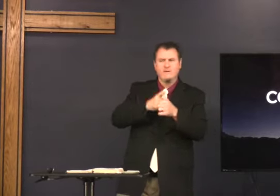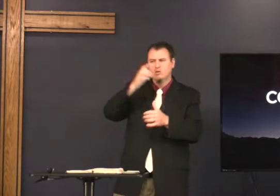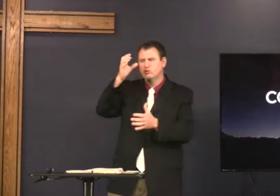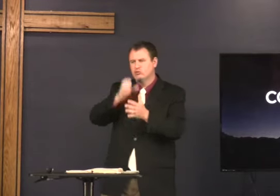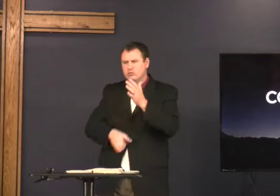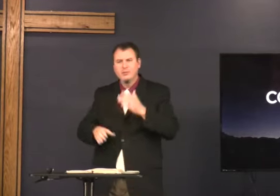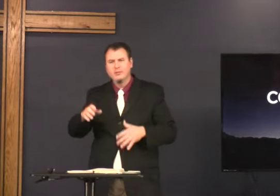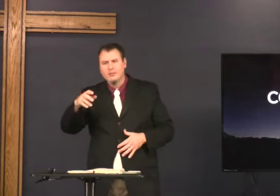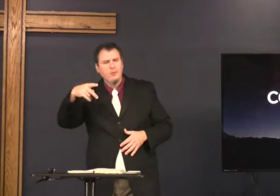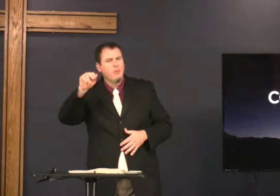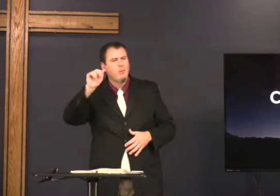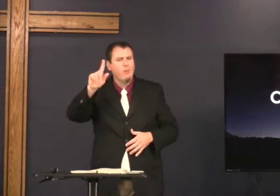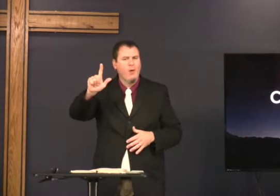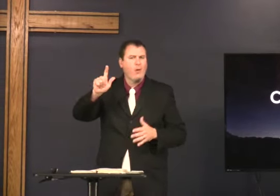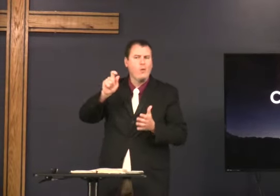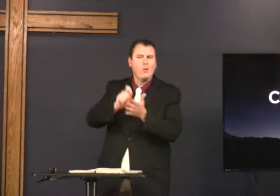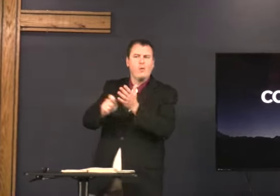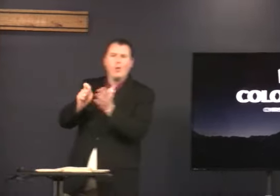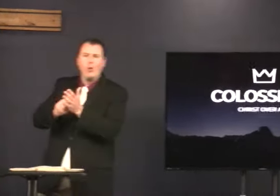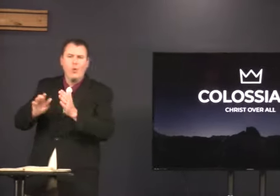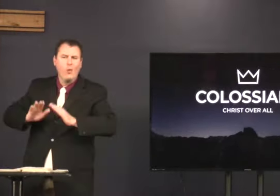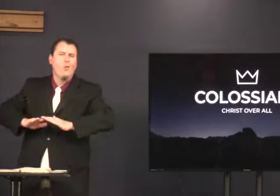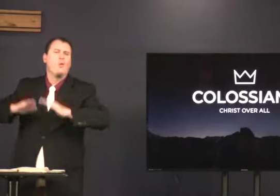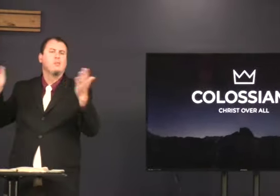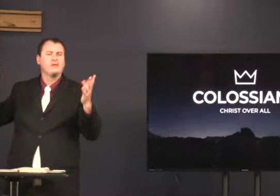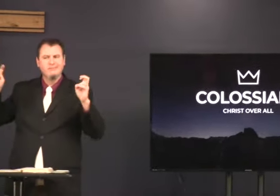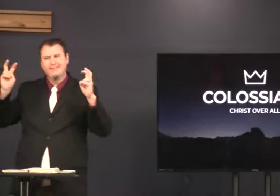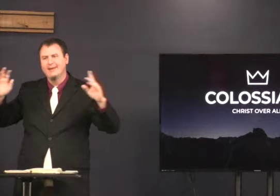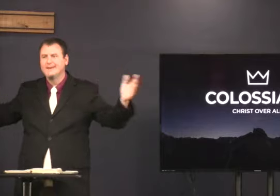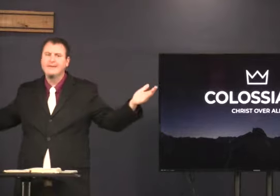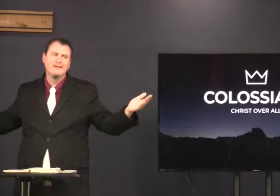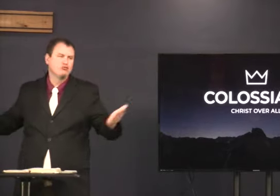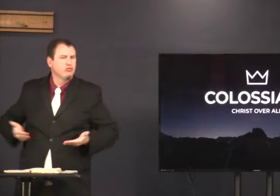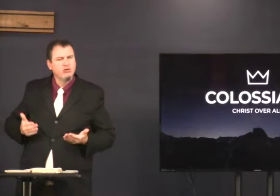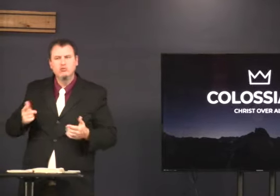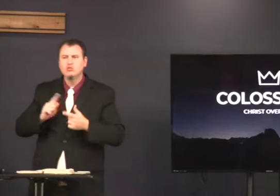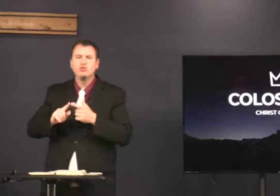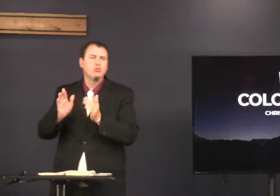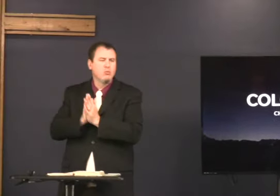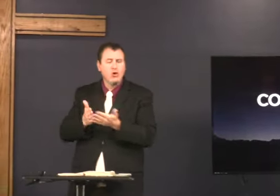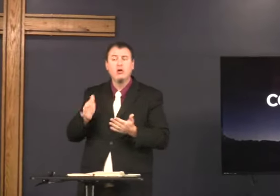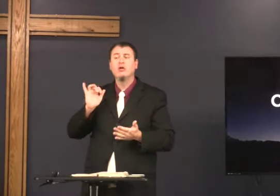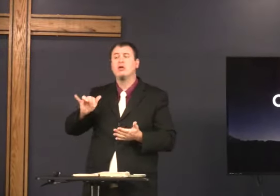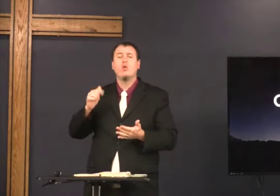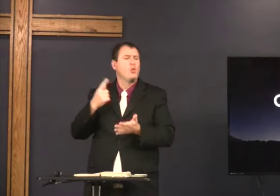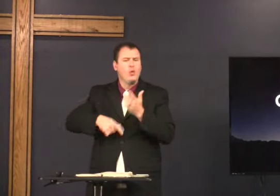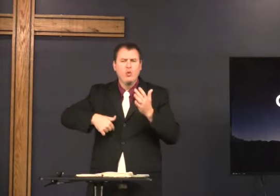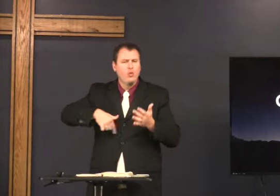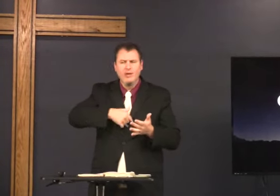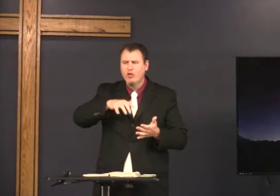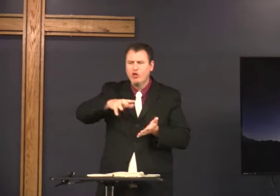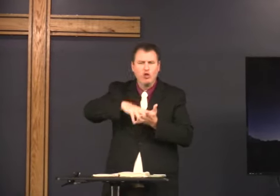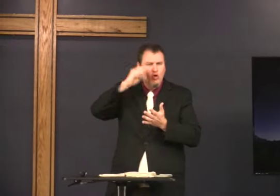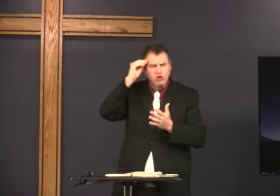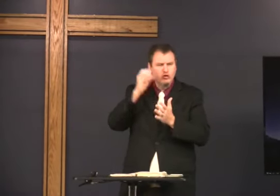We saw in the first chapter, Paul, writing his introduction to the book,